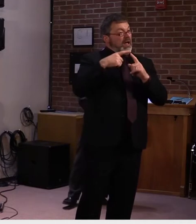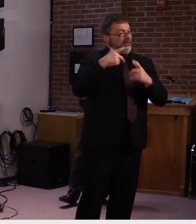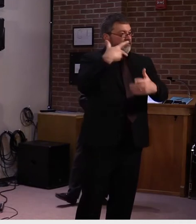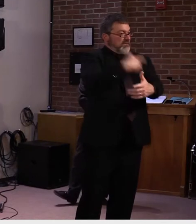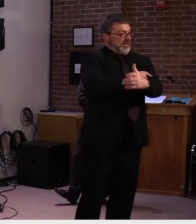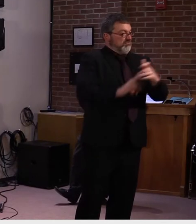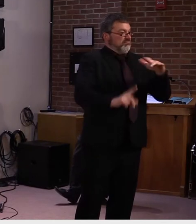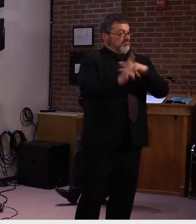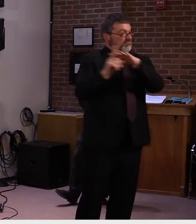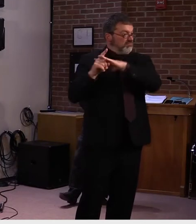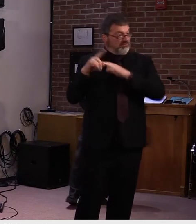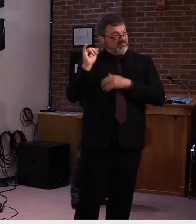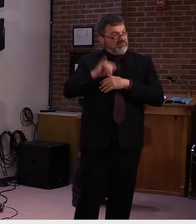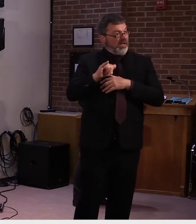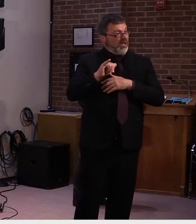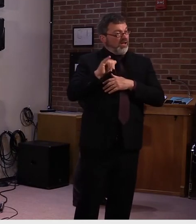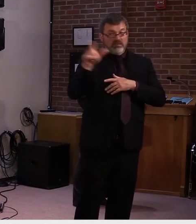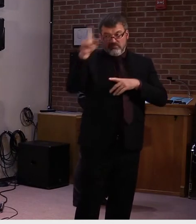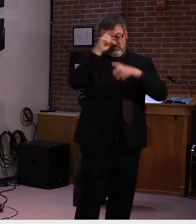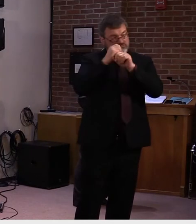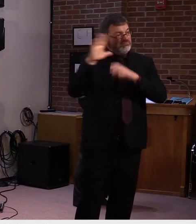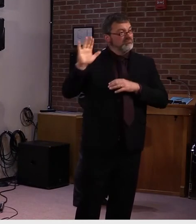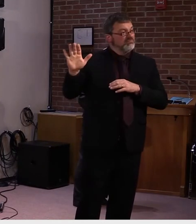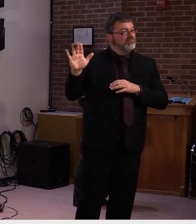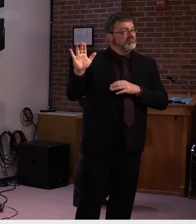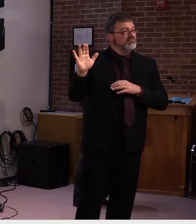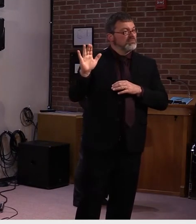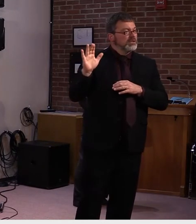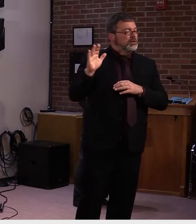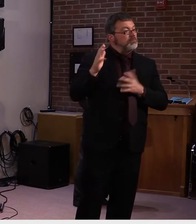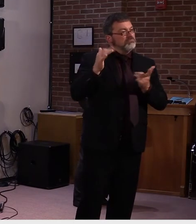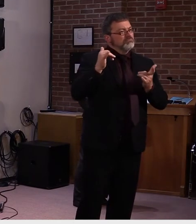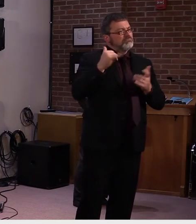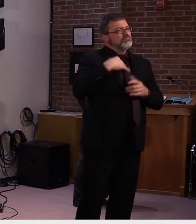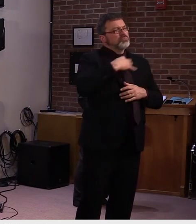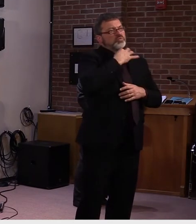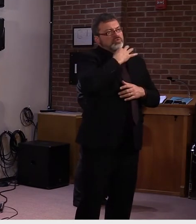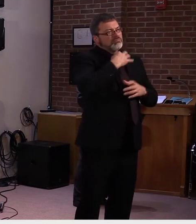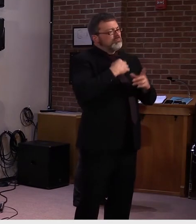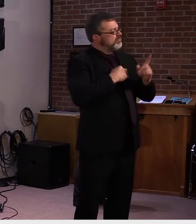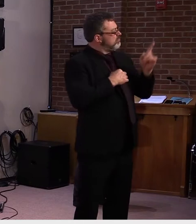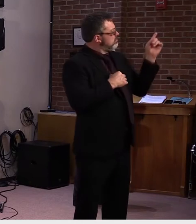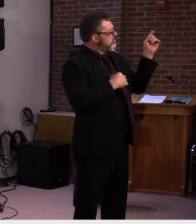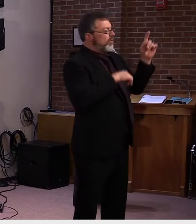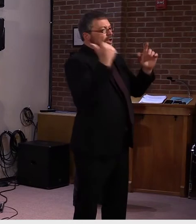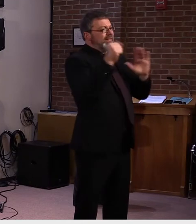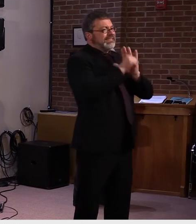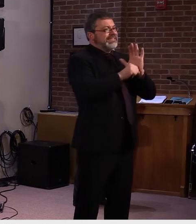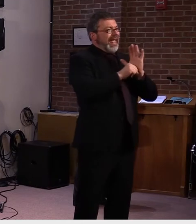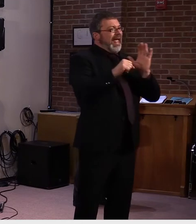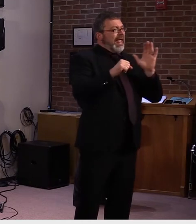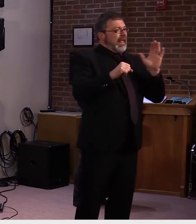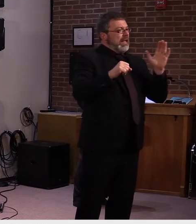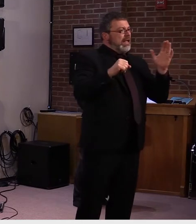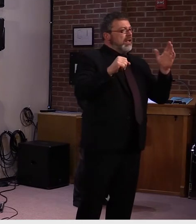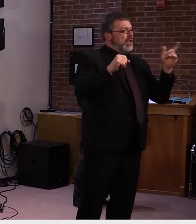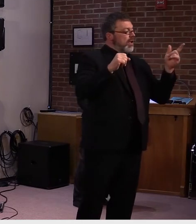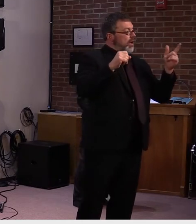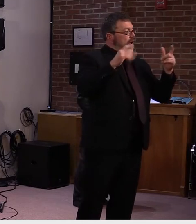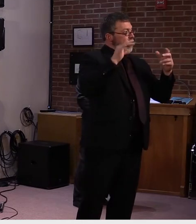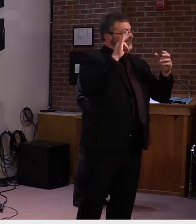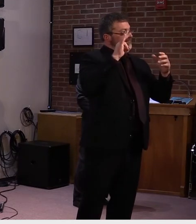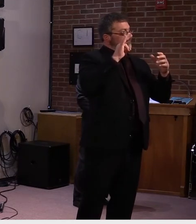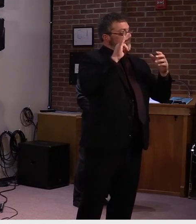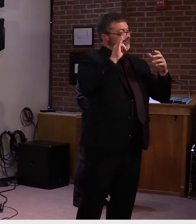to give up the exercise of all the state of emergency powers? Um, yeah, I'm not ready to commit to that at this